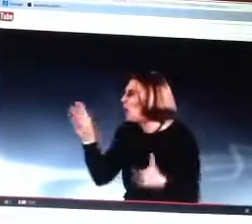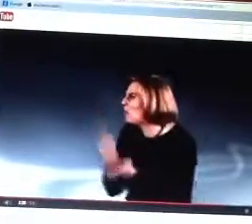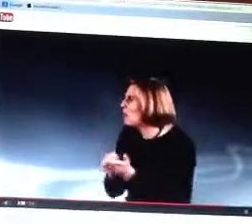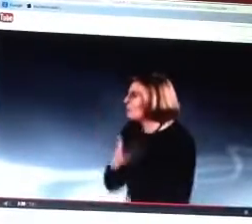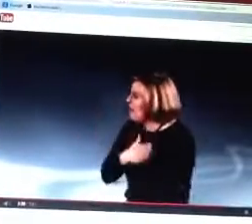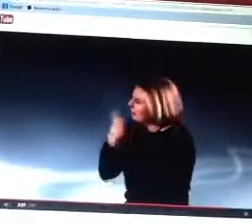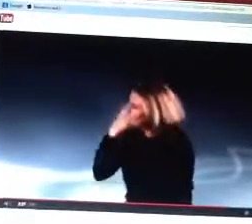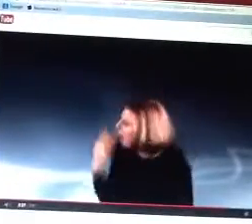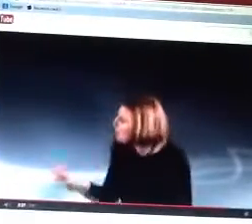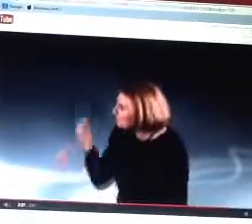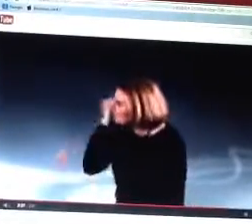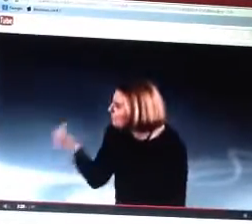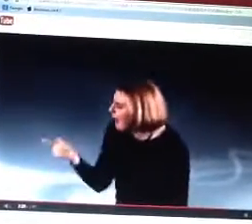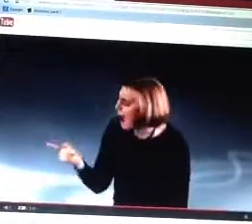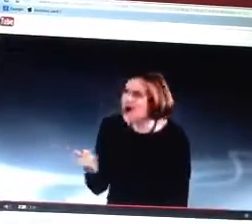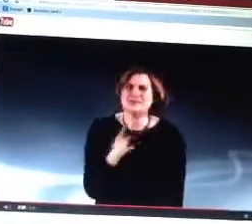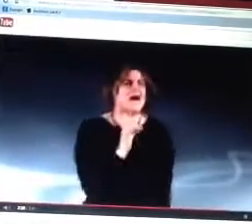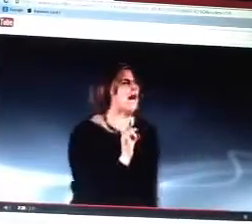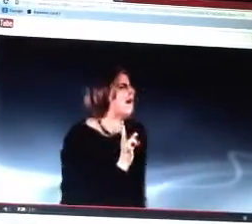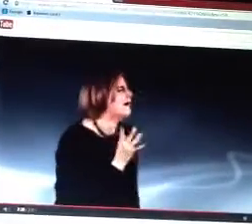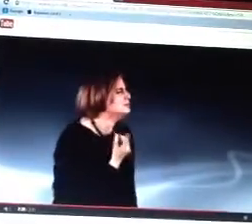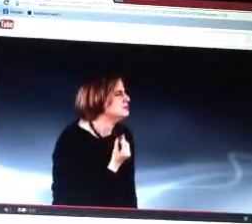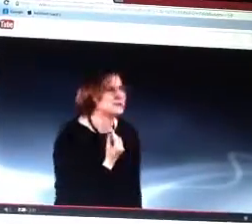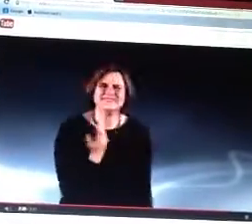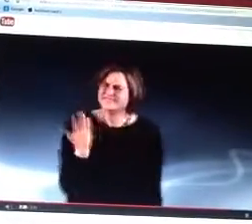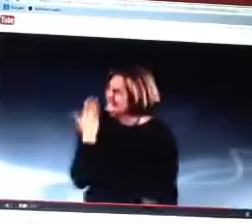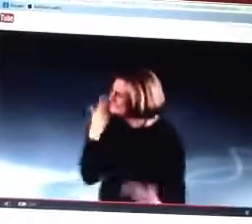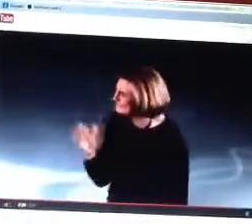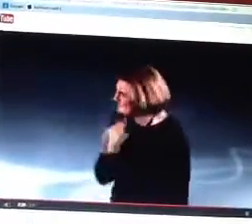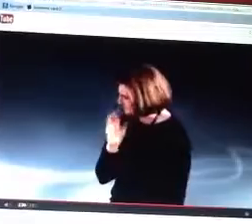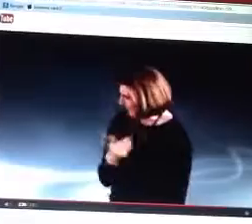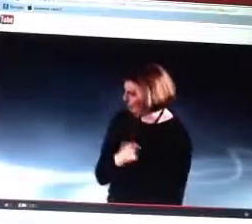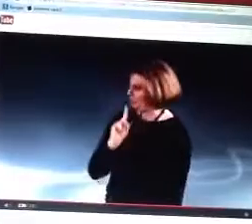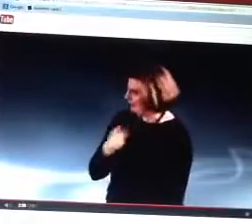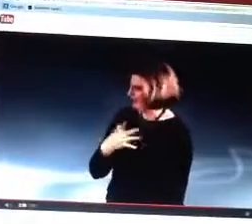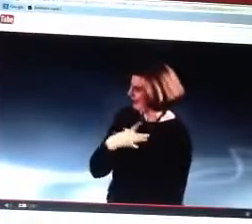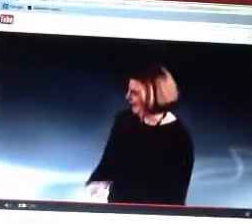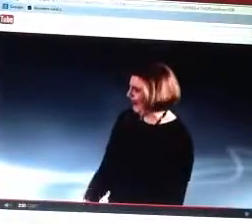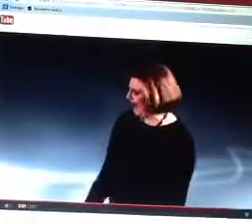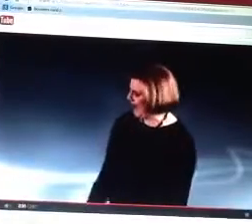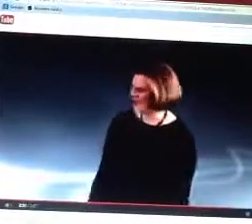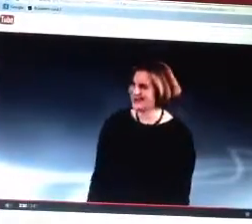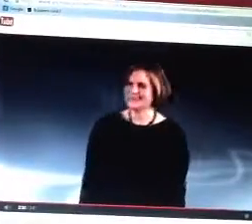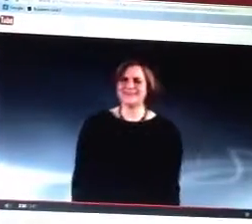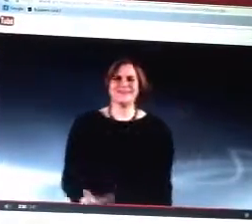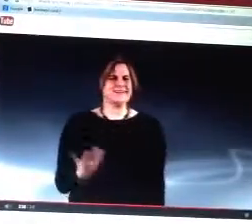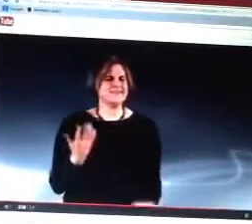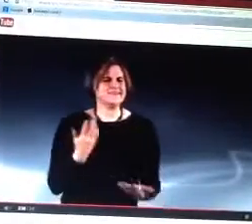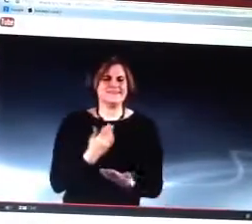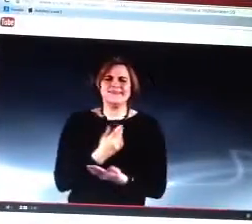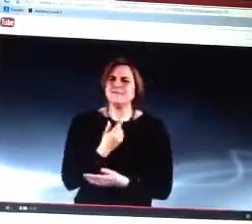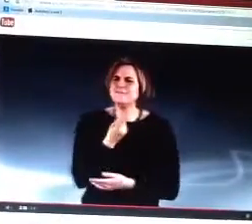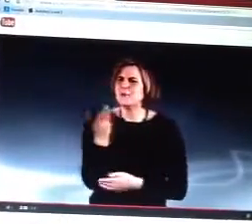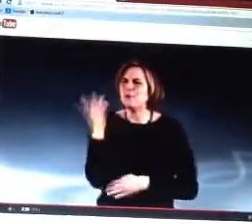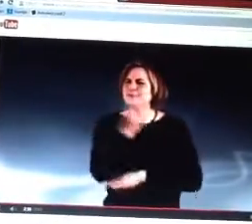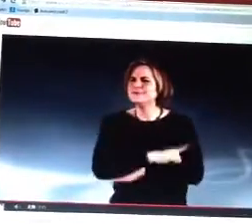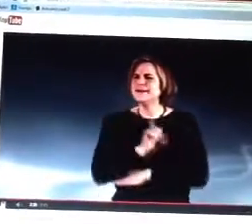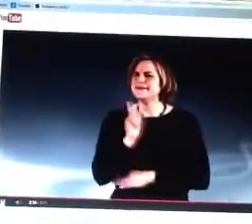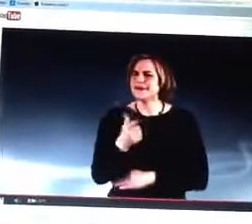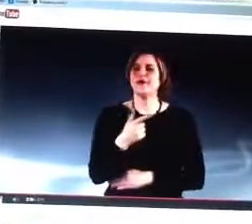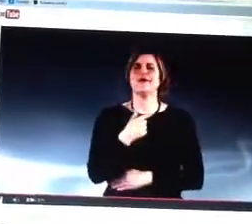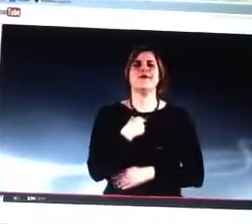friends came, and I was like, do you see this ugly blue picture that my husband put up? It's awful. What do we do? But he really likes it.